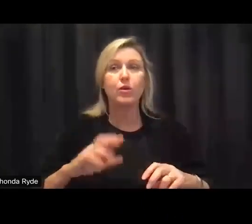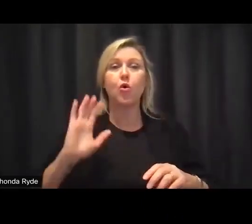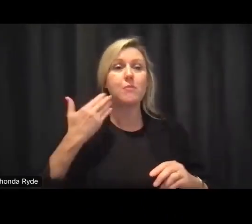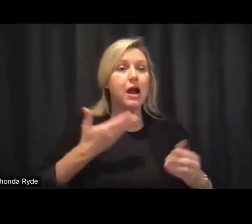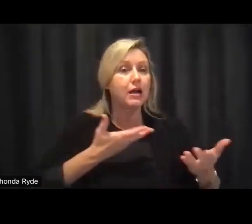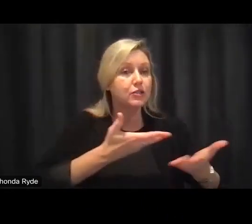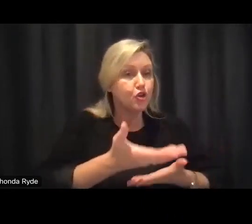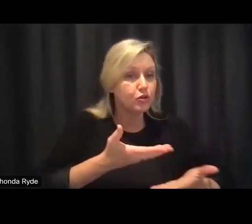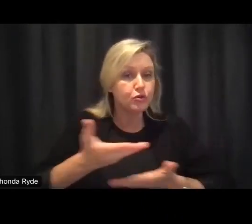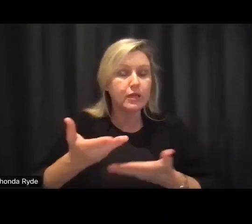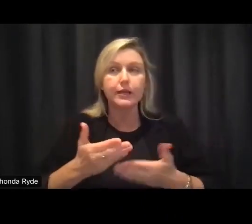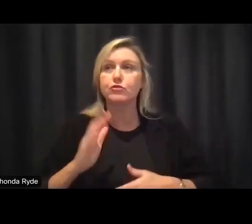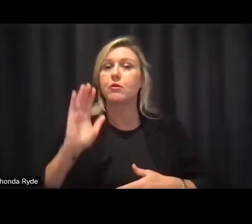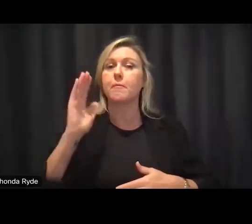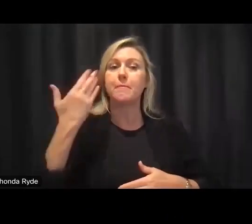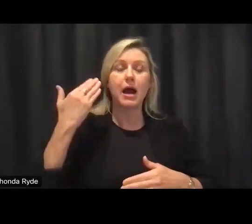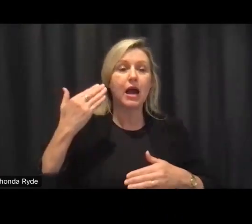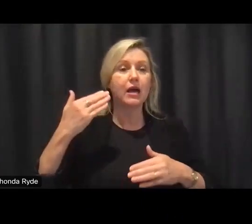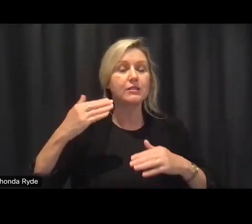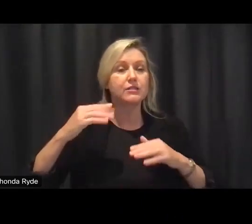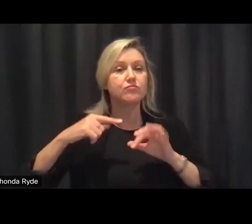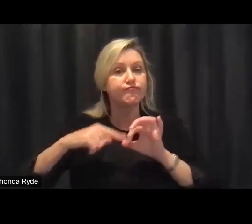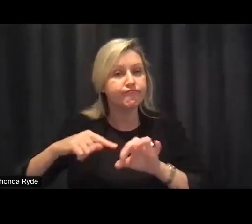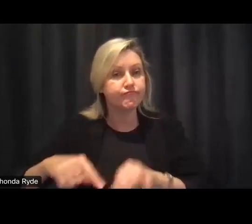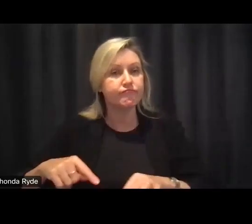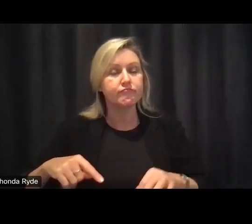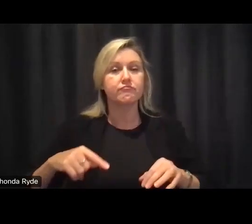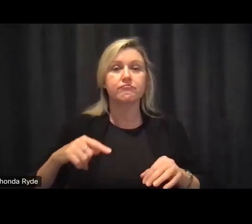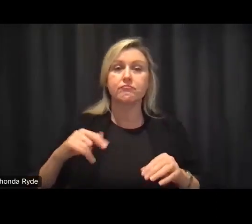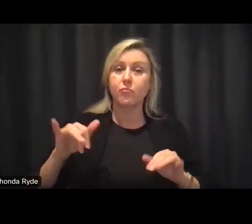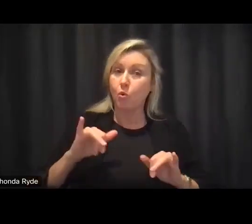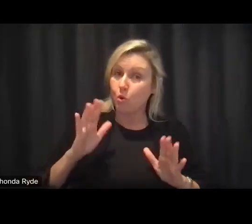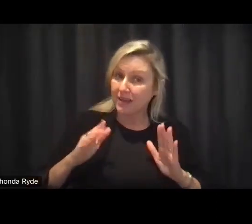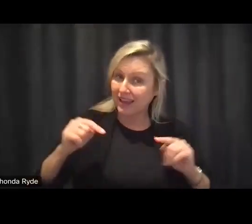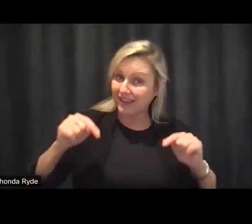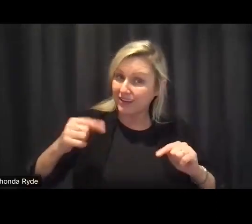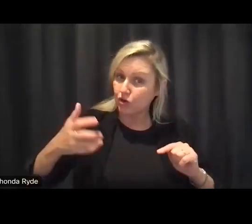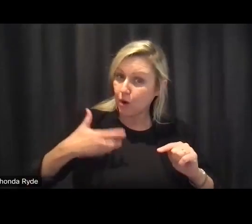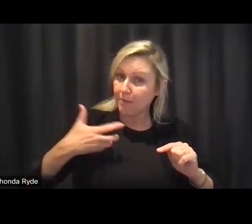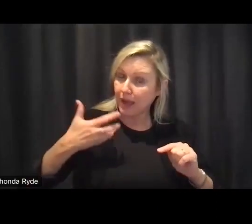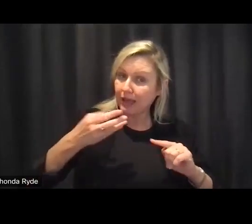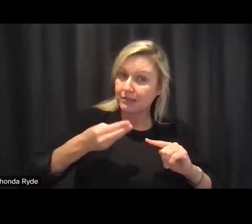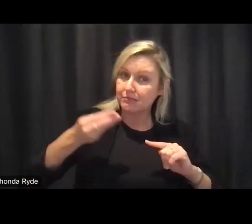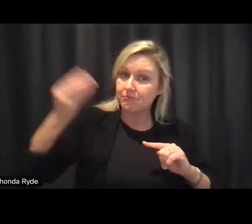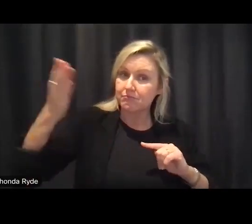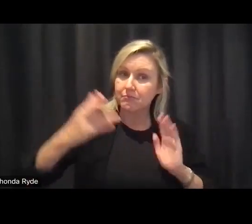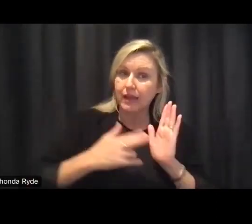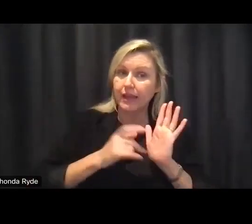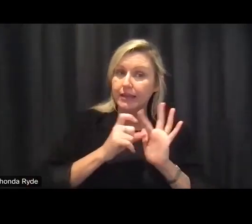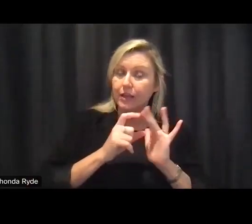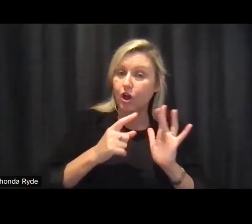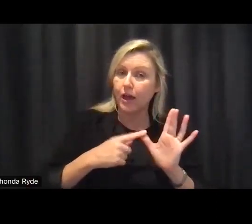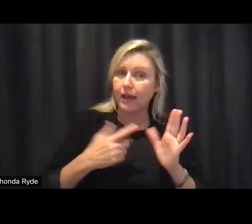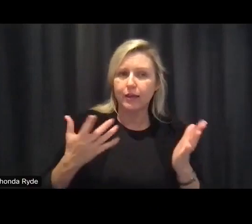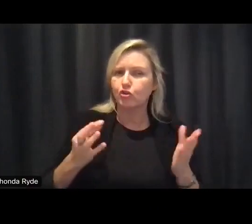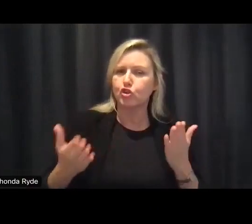um reviews that have been done or whether you specifically may mean the complaints that have gone into the ndia um